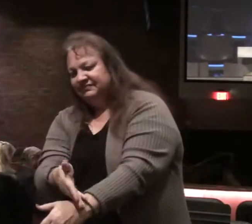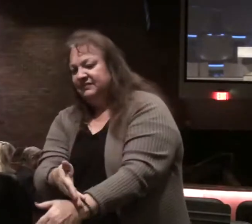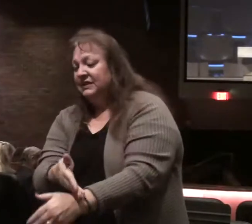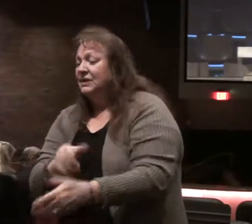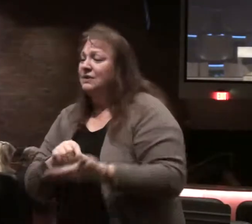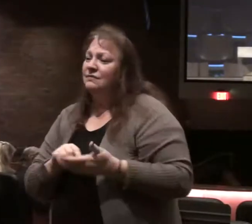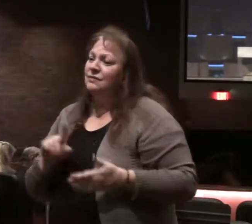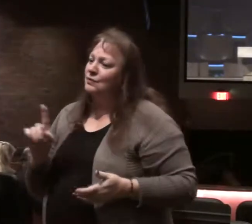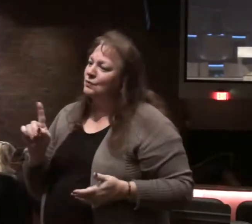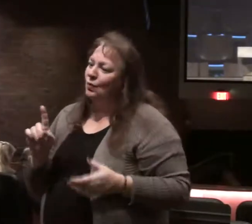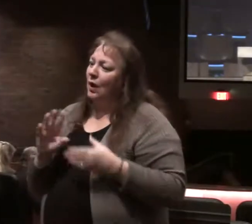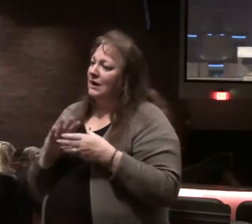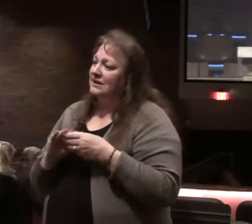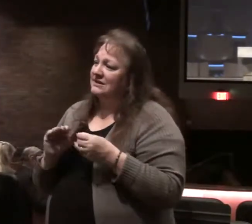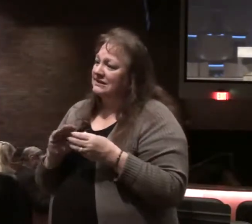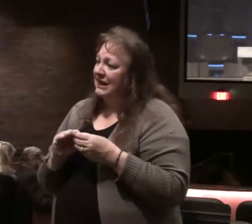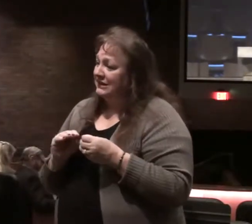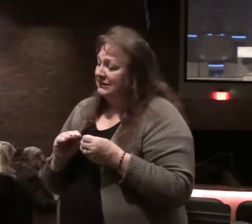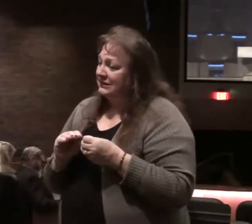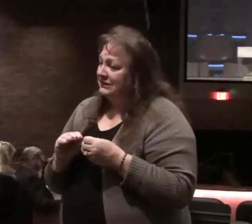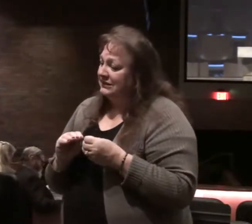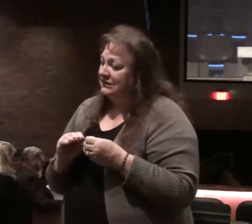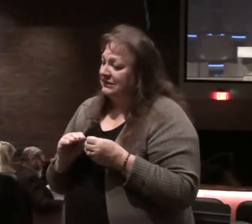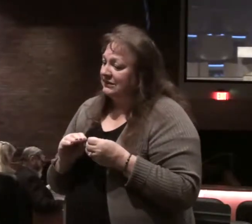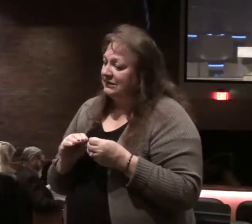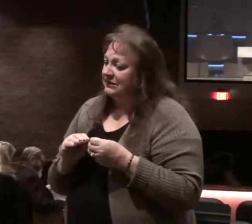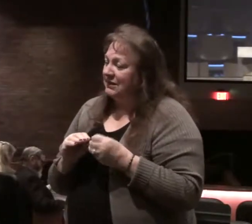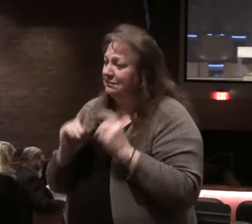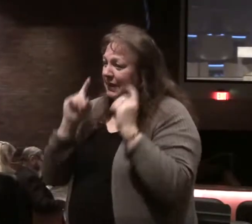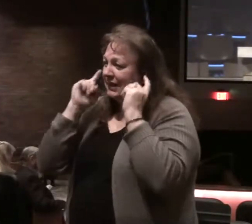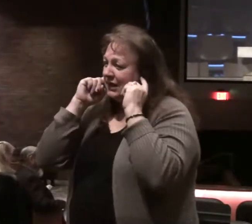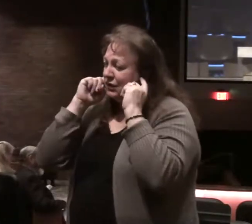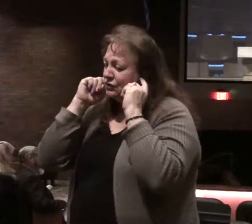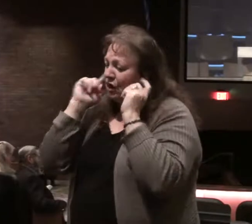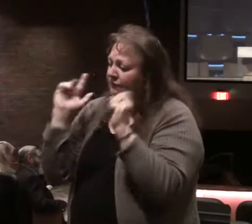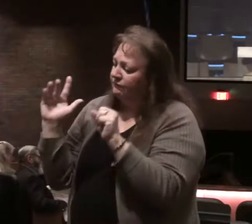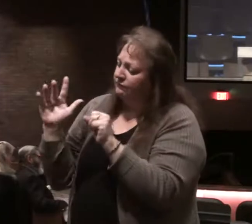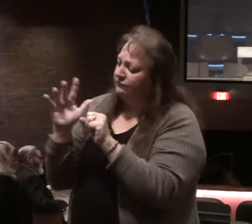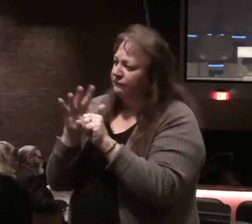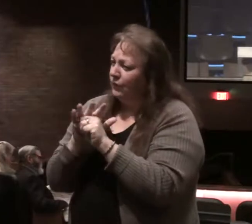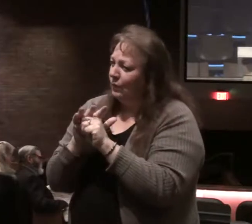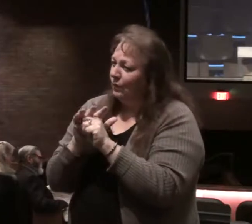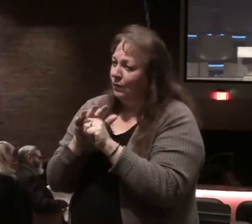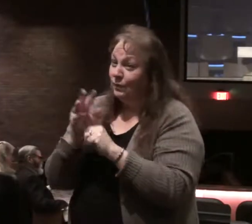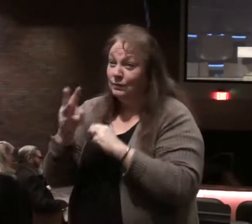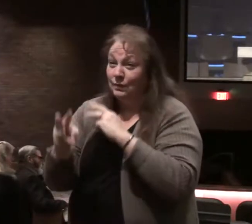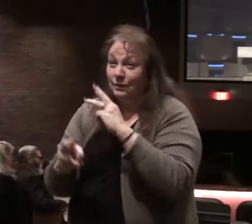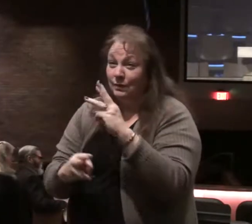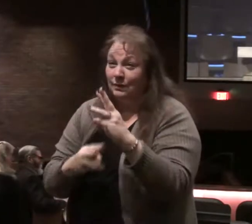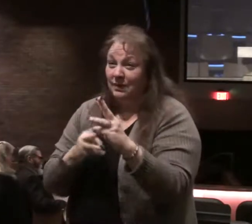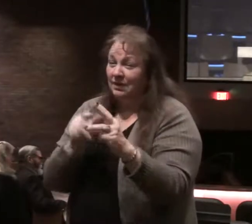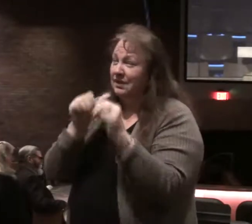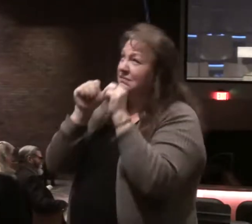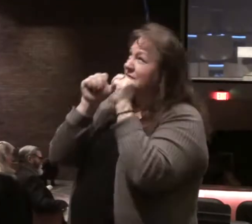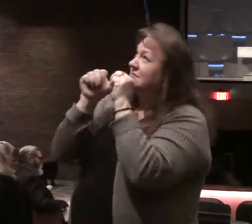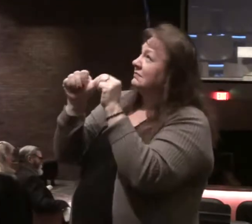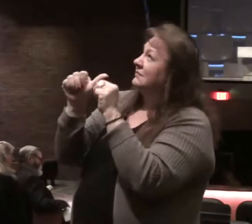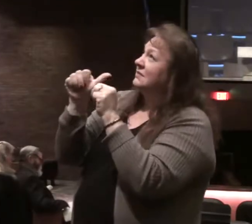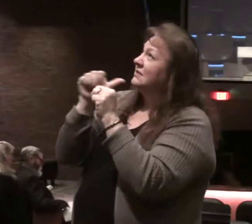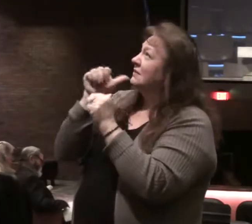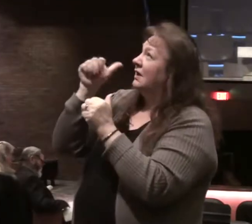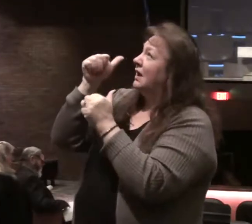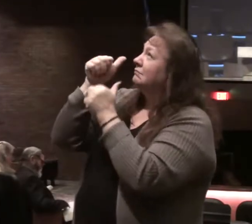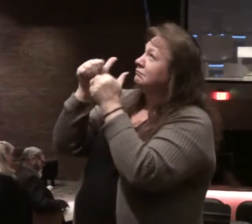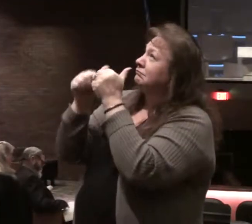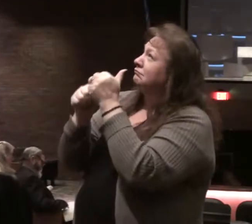Verse 1 is saying, basically the ears are stuffed up to the ideas of the world. Those who deny the Lord and do not submit to His